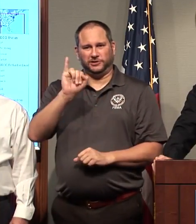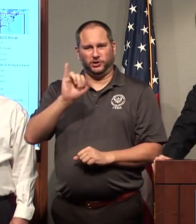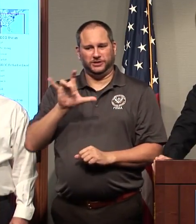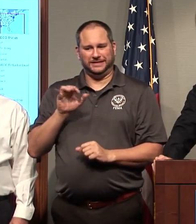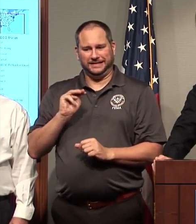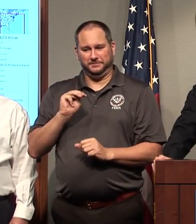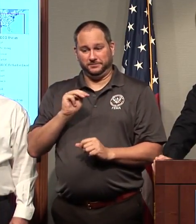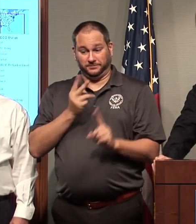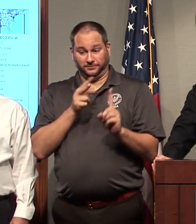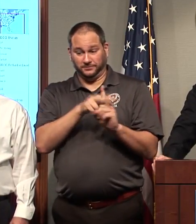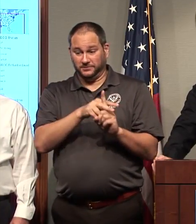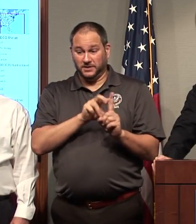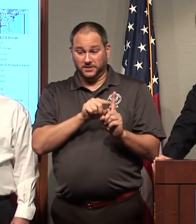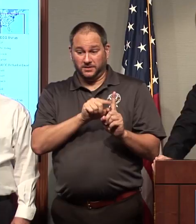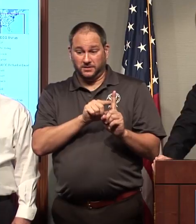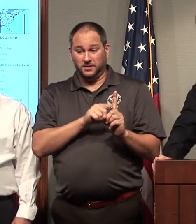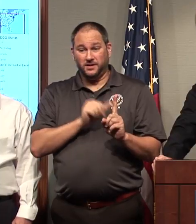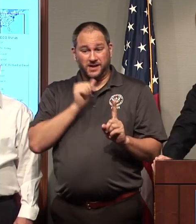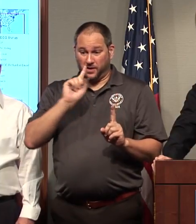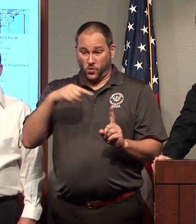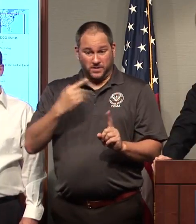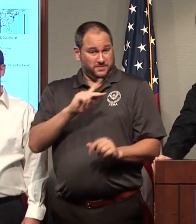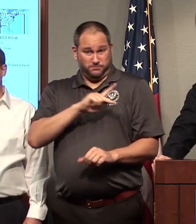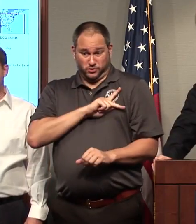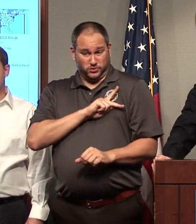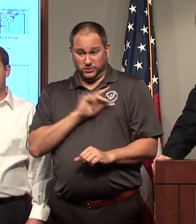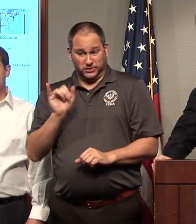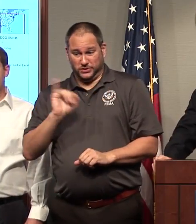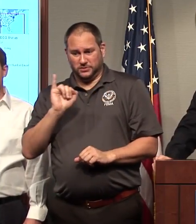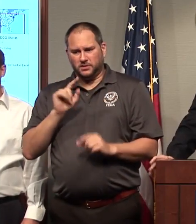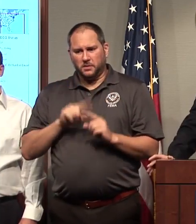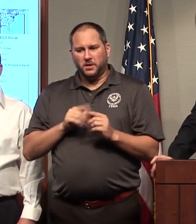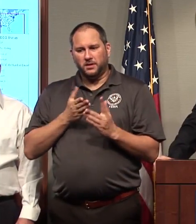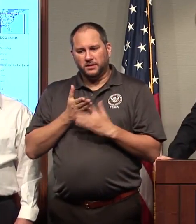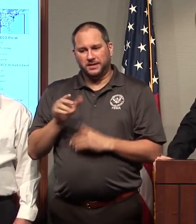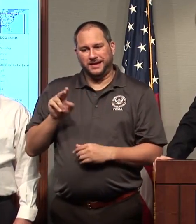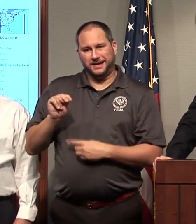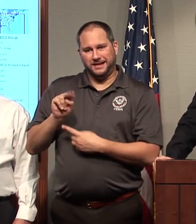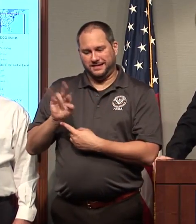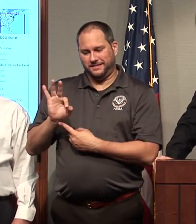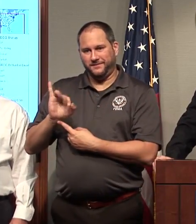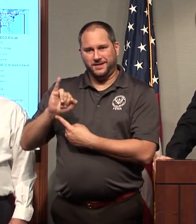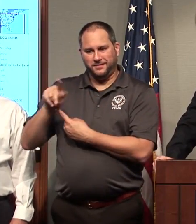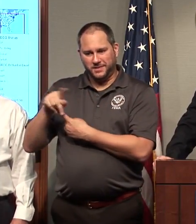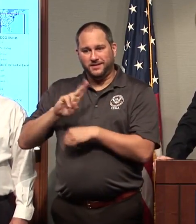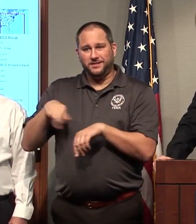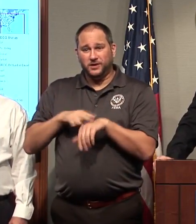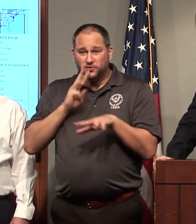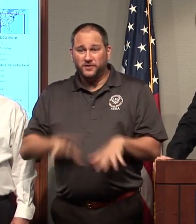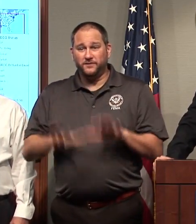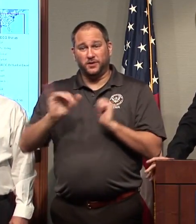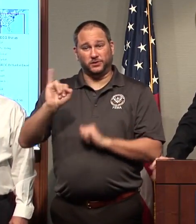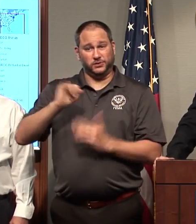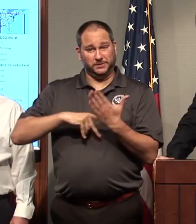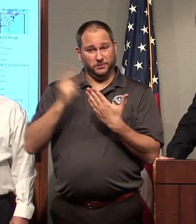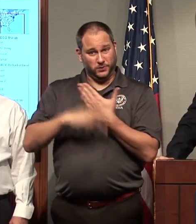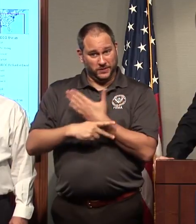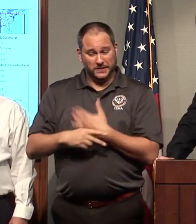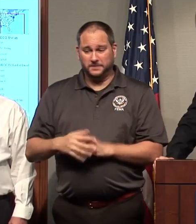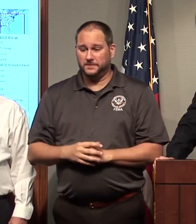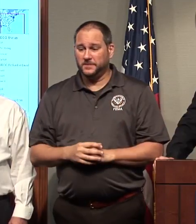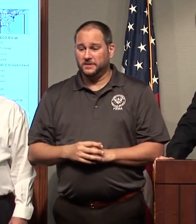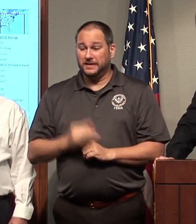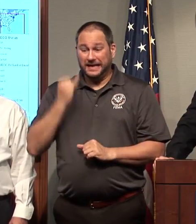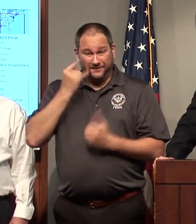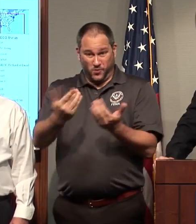not only your personal insurance, but also through the NFIP program, the National Flood Insurance Program. If you're a policyholder, you know,